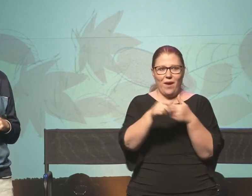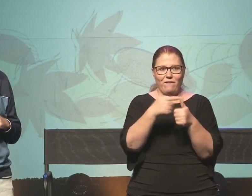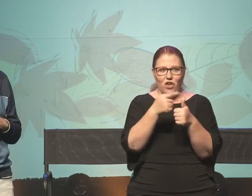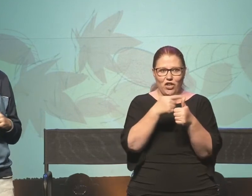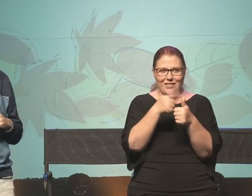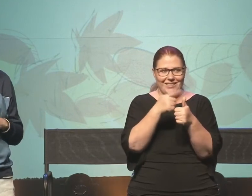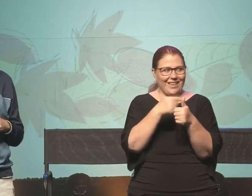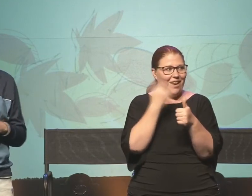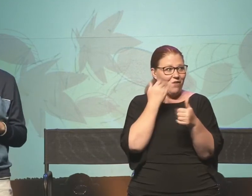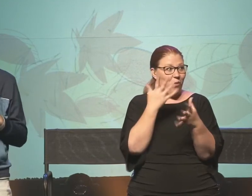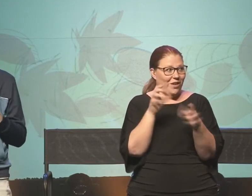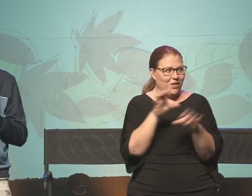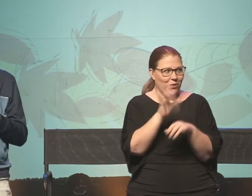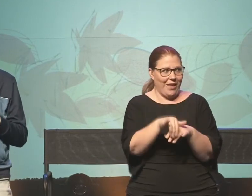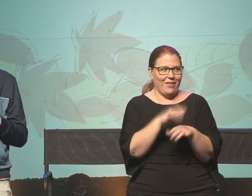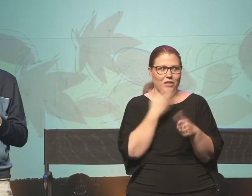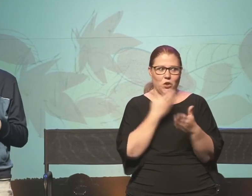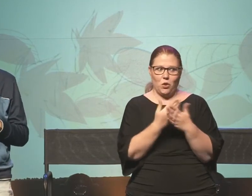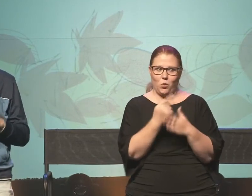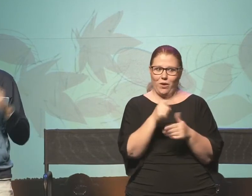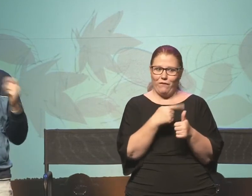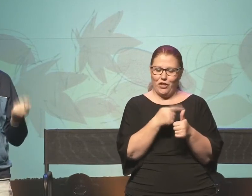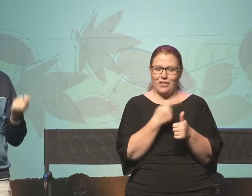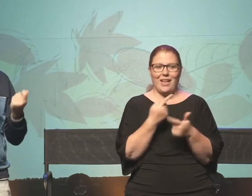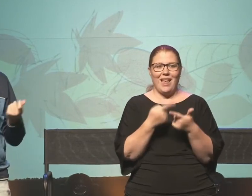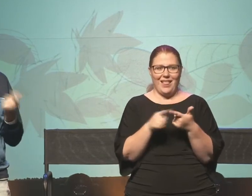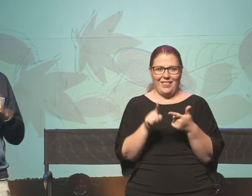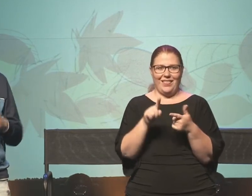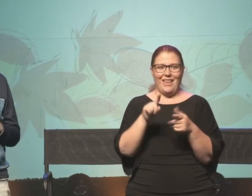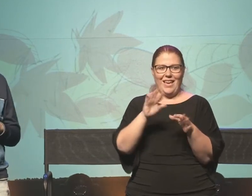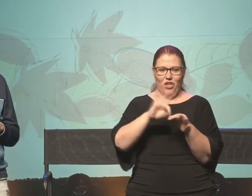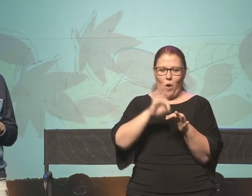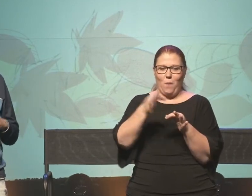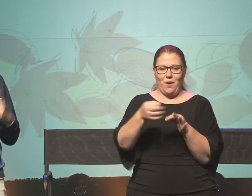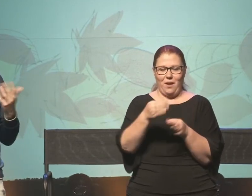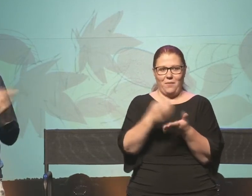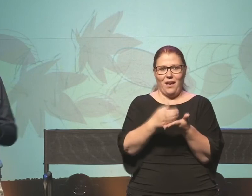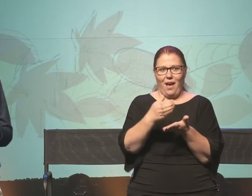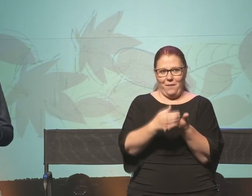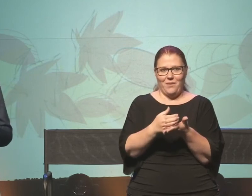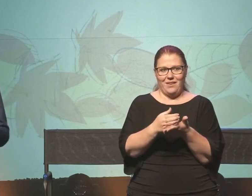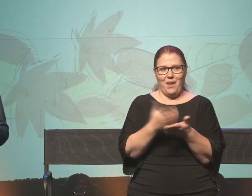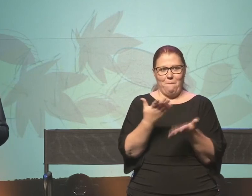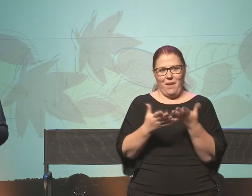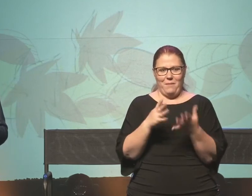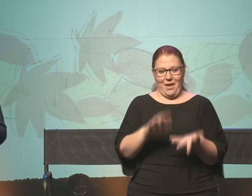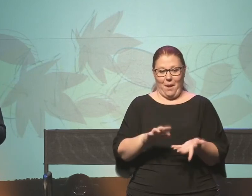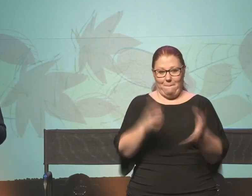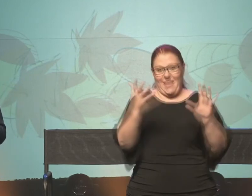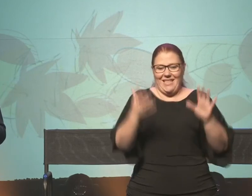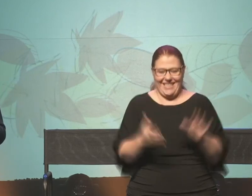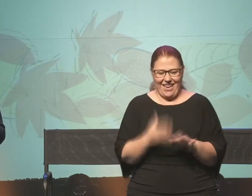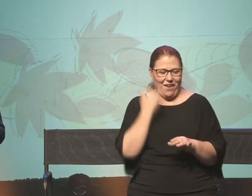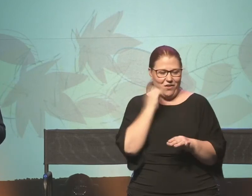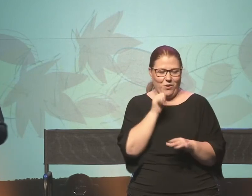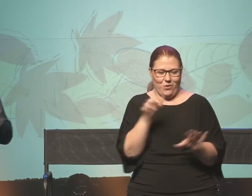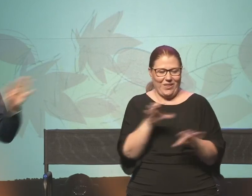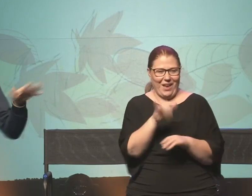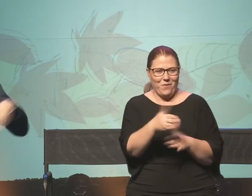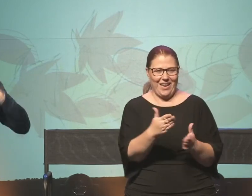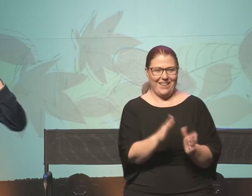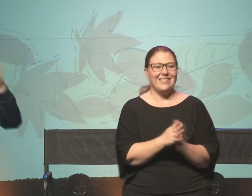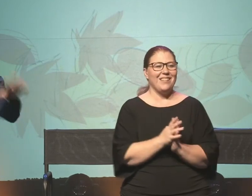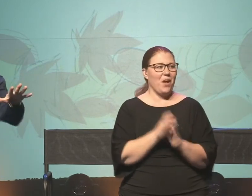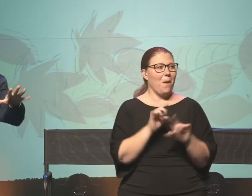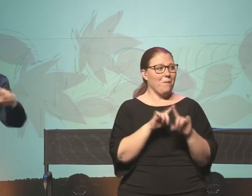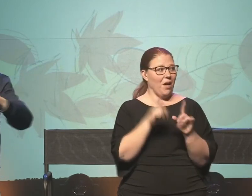if you want to do that. That's a good one first. And then to open up the other side. Otherwise, it might get a little messy for you. And remember,